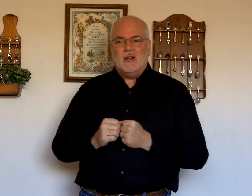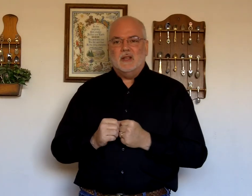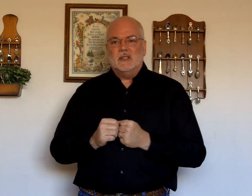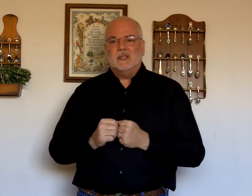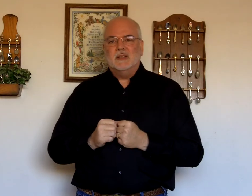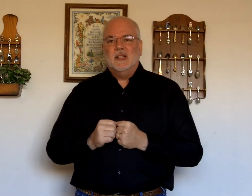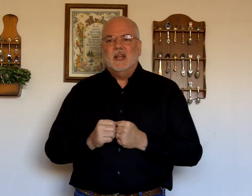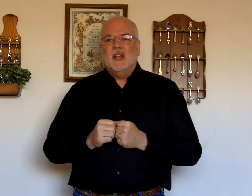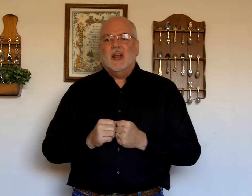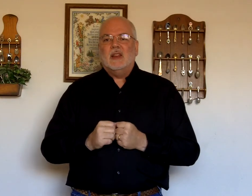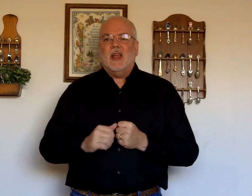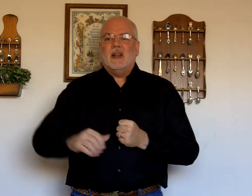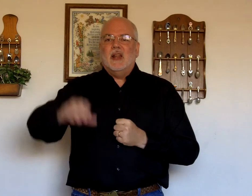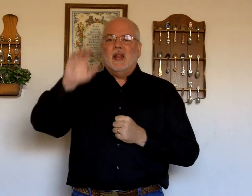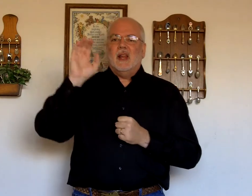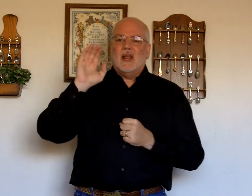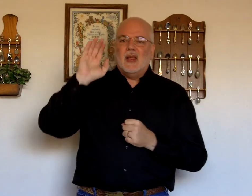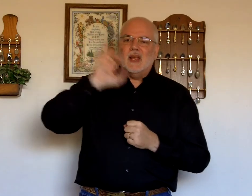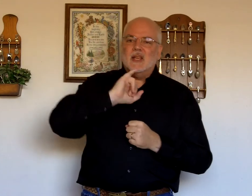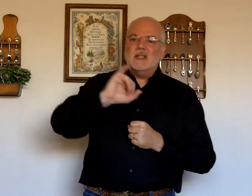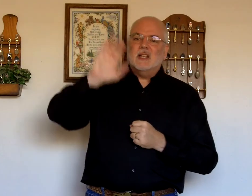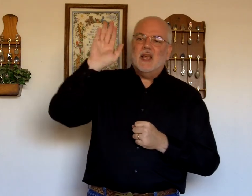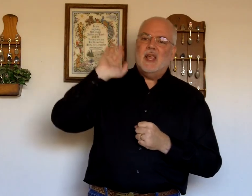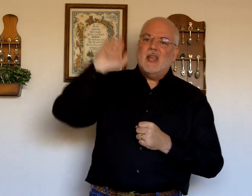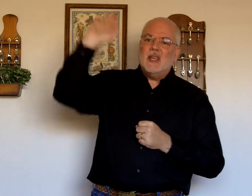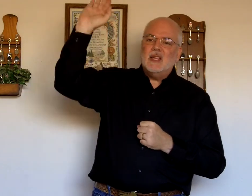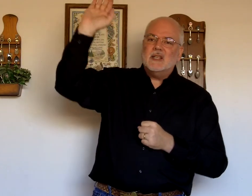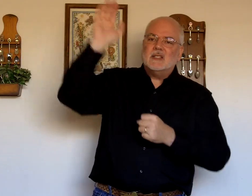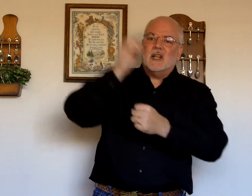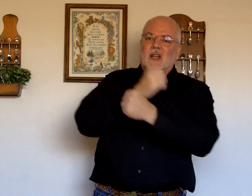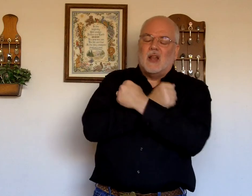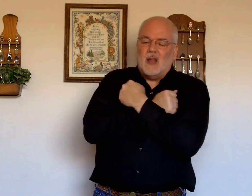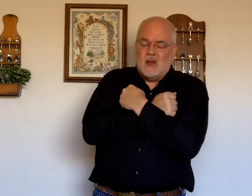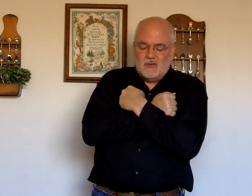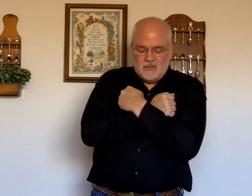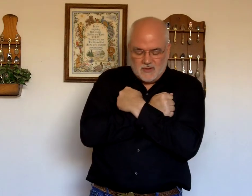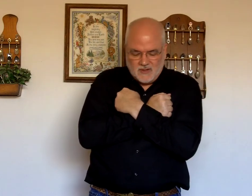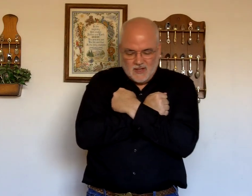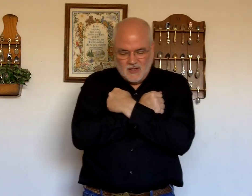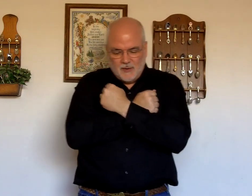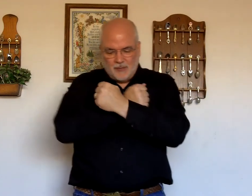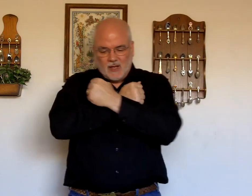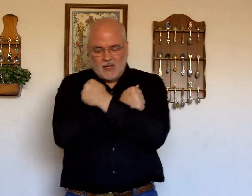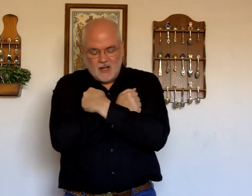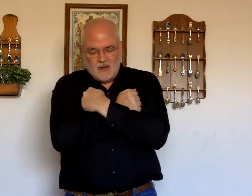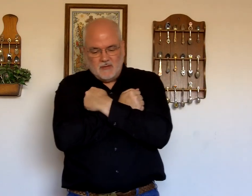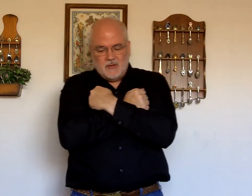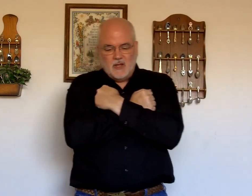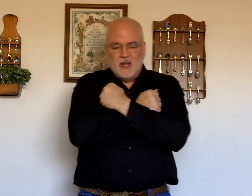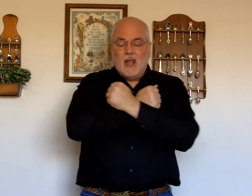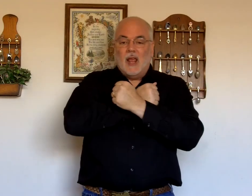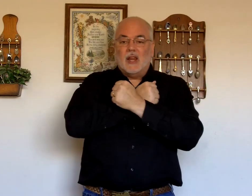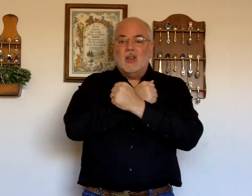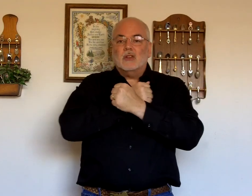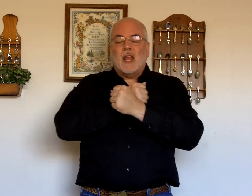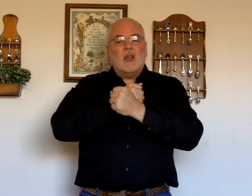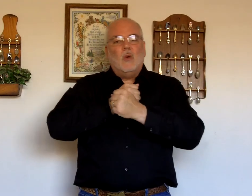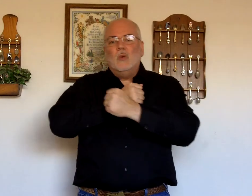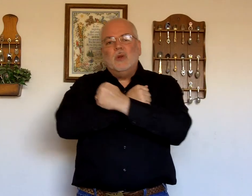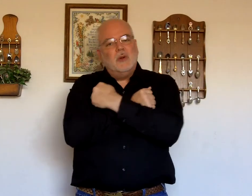is. That. Is. His. Love. Love. It's like holding your